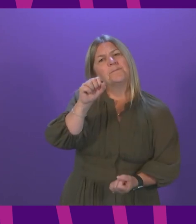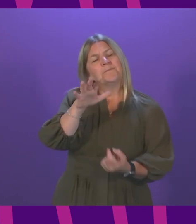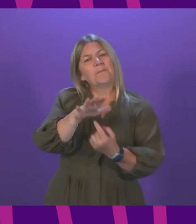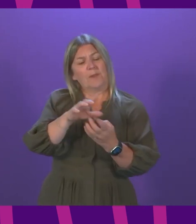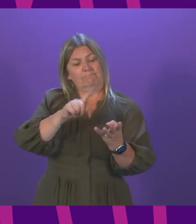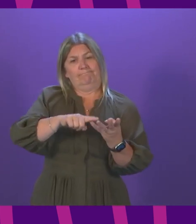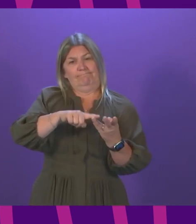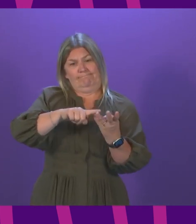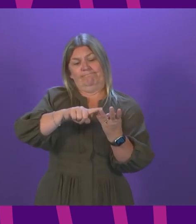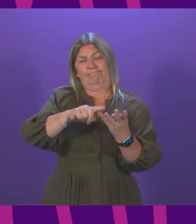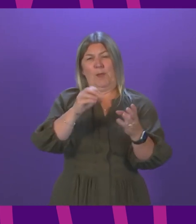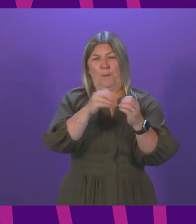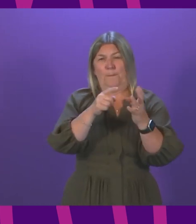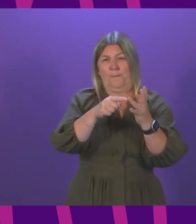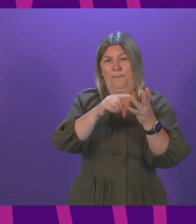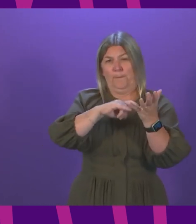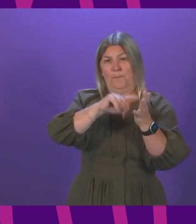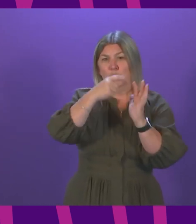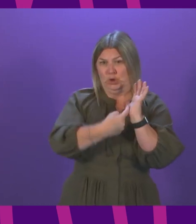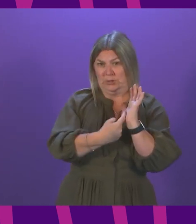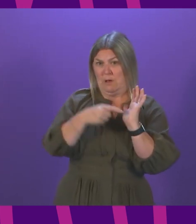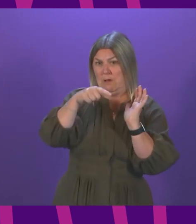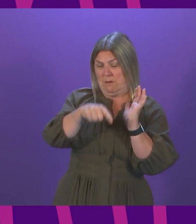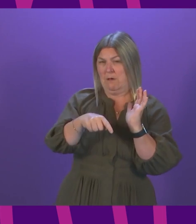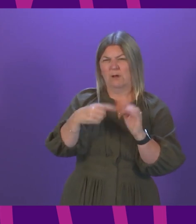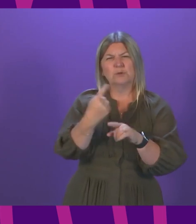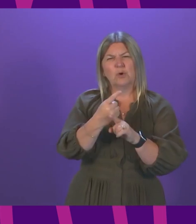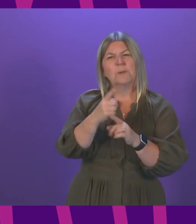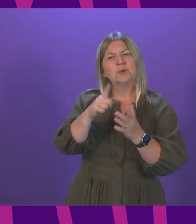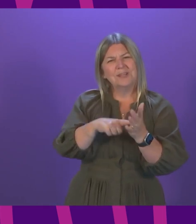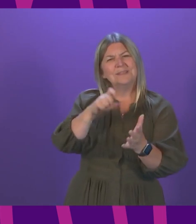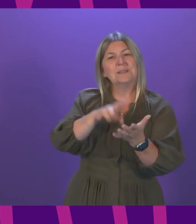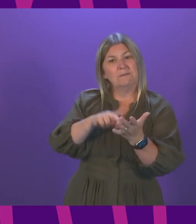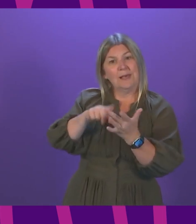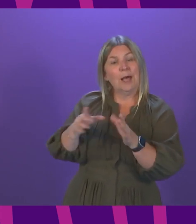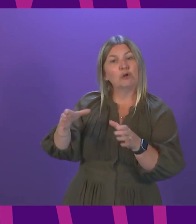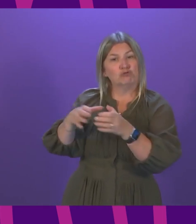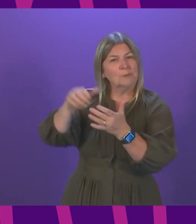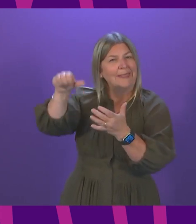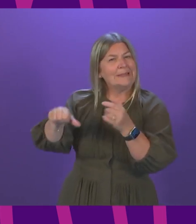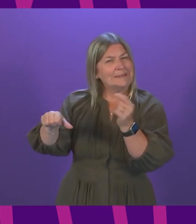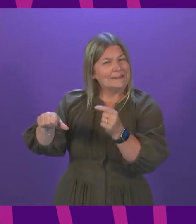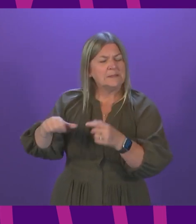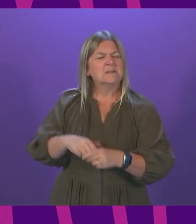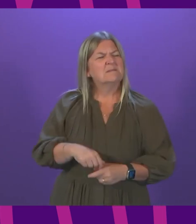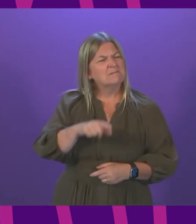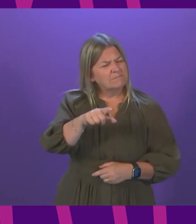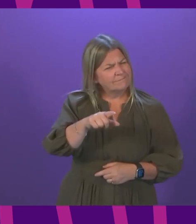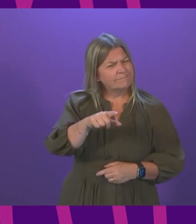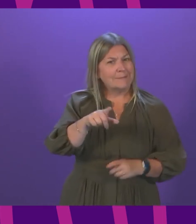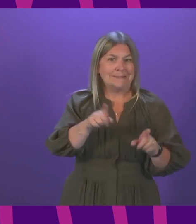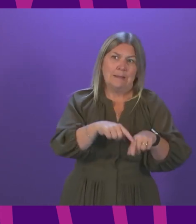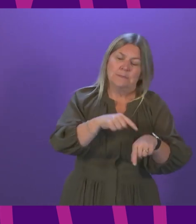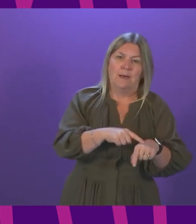doses of the COVID vaccine for the JCVI priority groups and, of course, the tie-in with the winter flu vaccine, can the First Minister